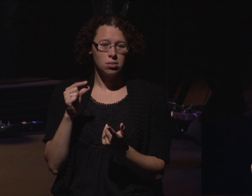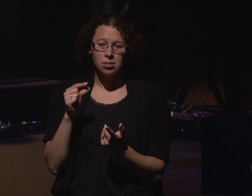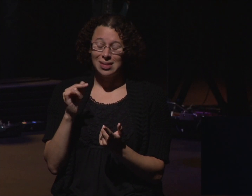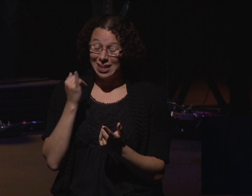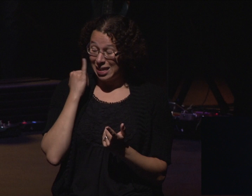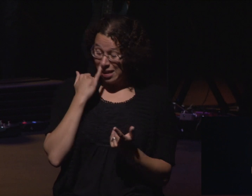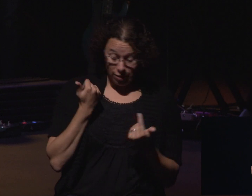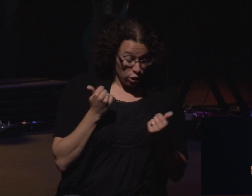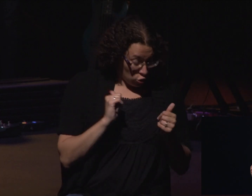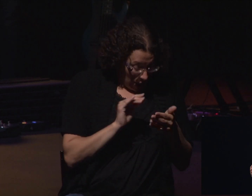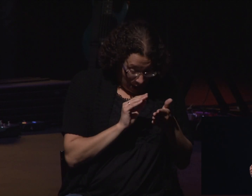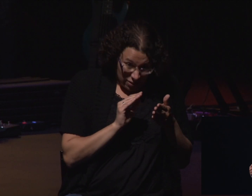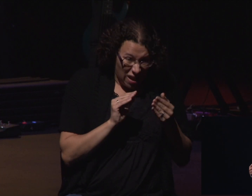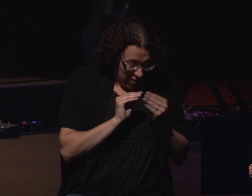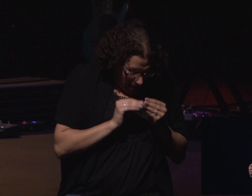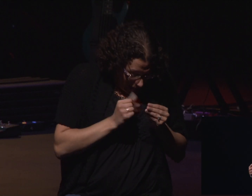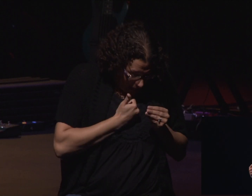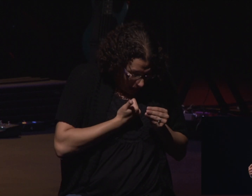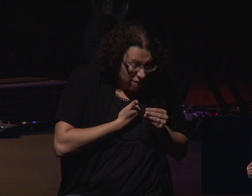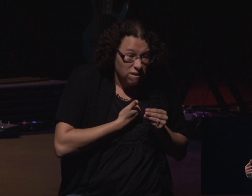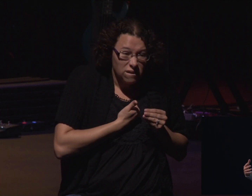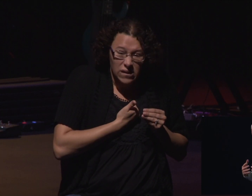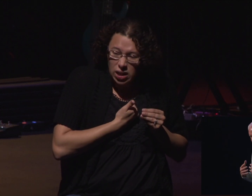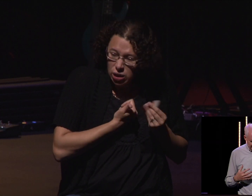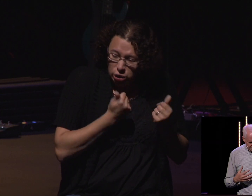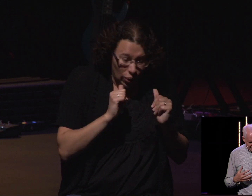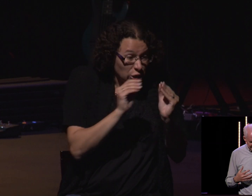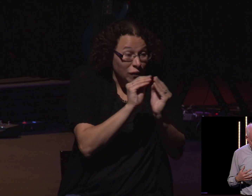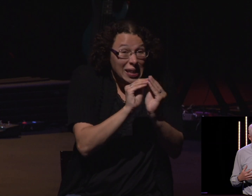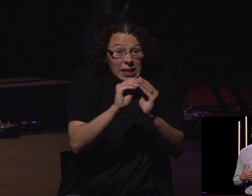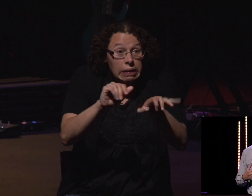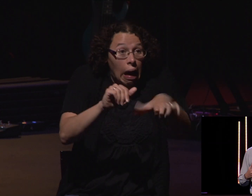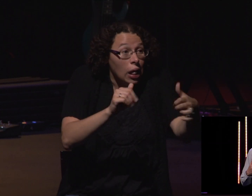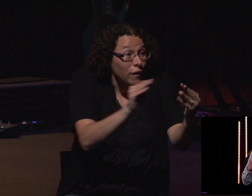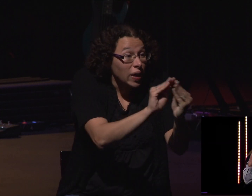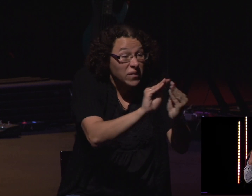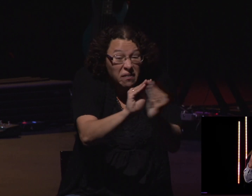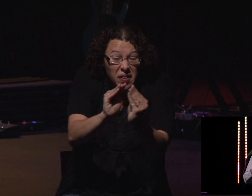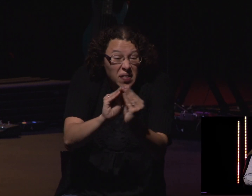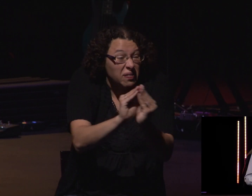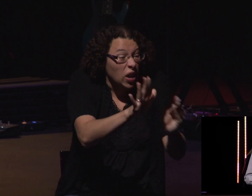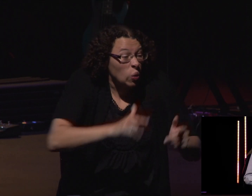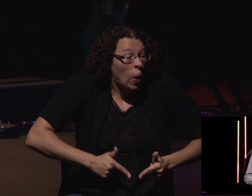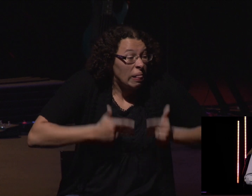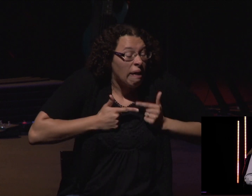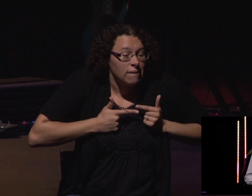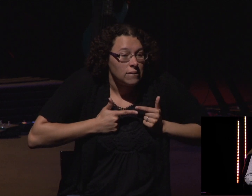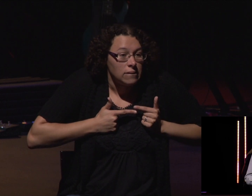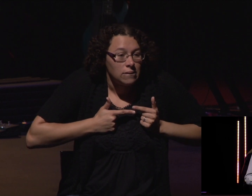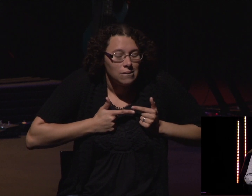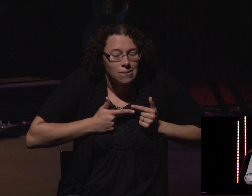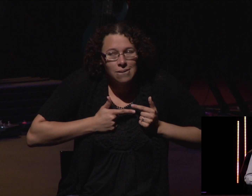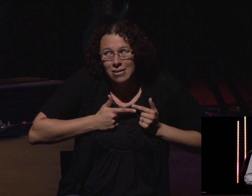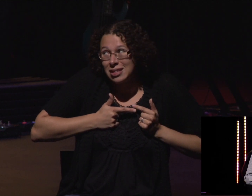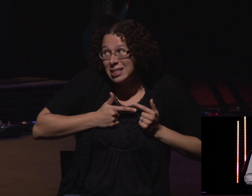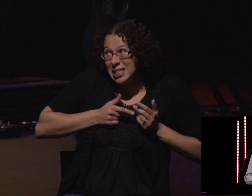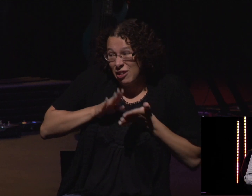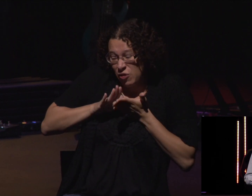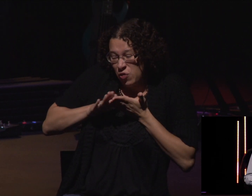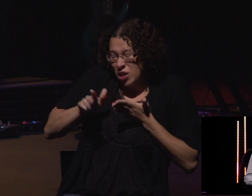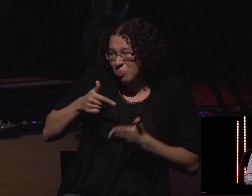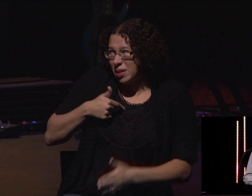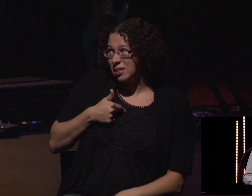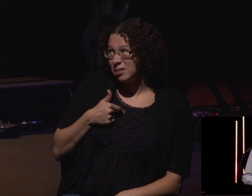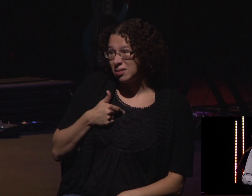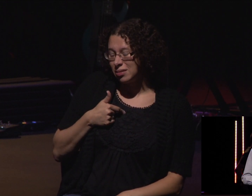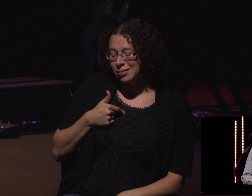and do our own self-help. Or we try to fix it for everybody else and think we will make it right. And God,